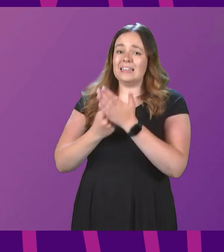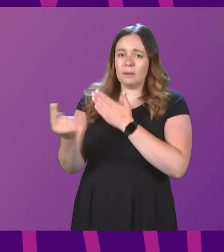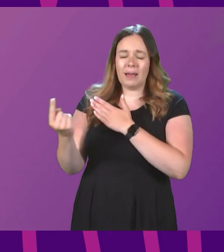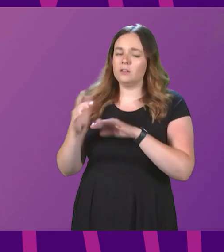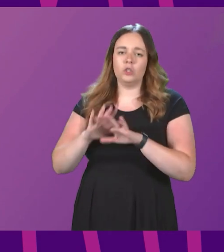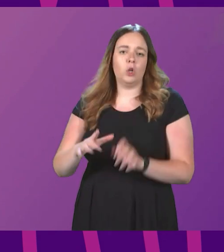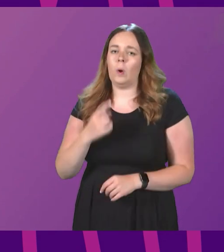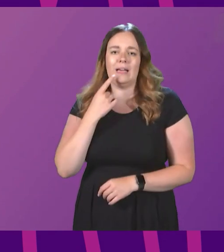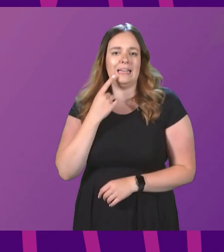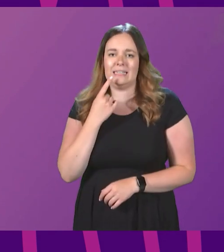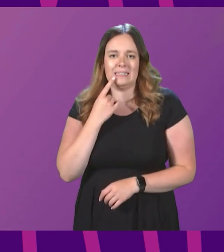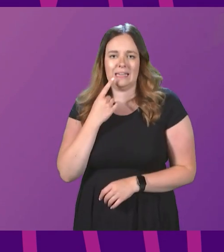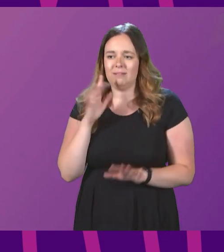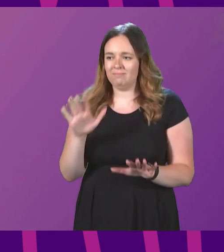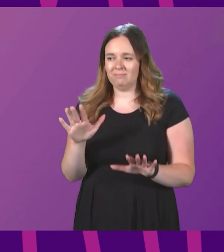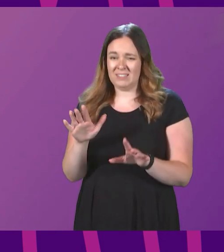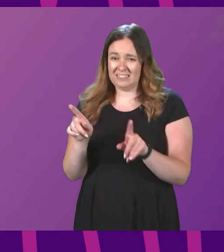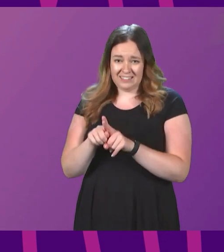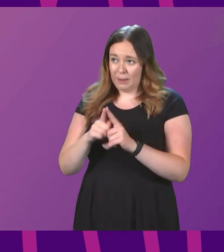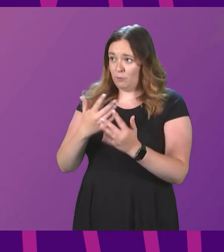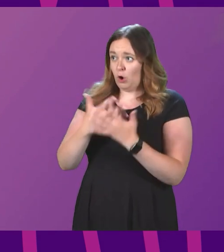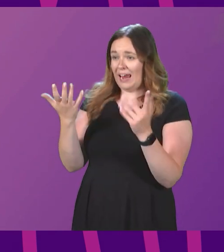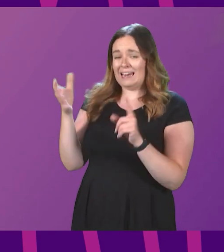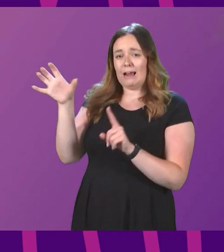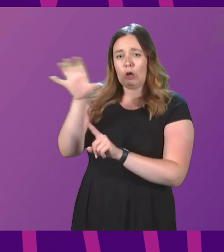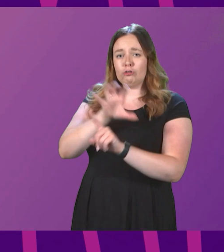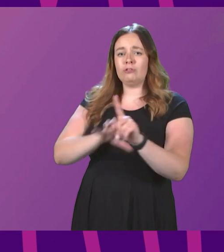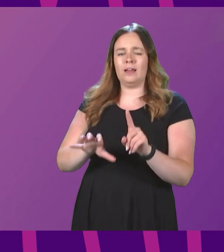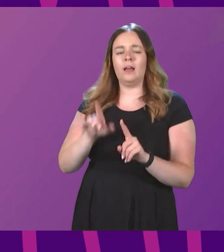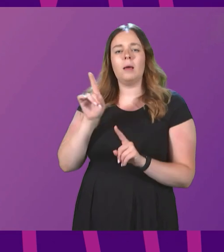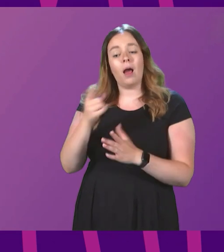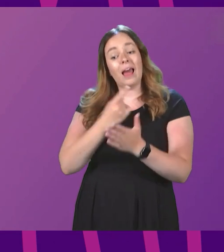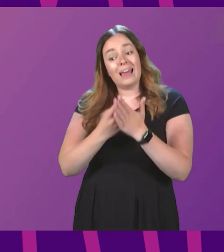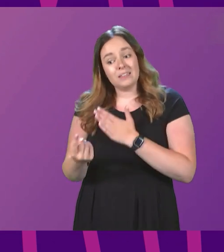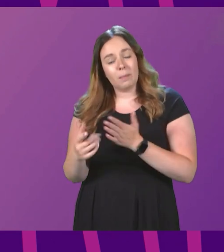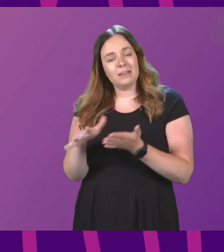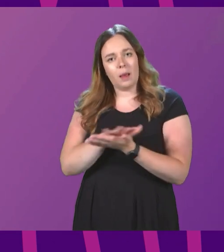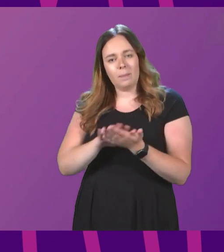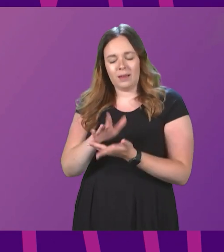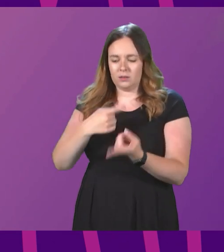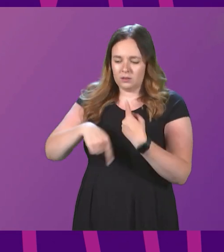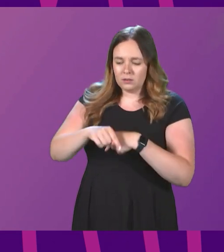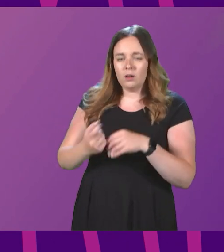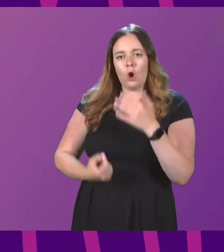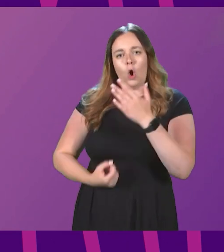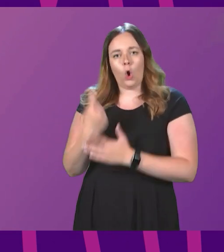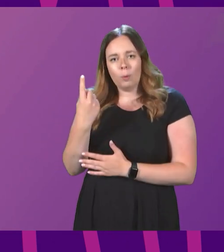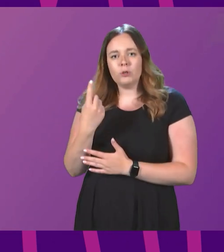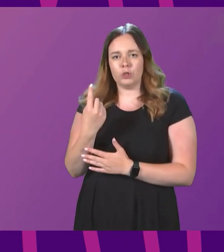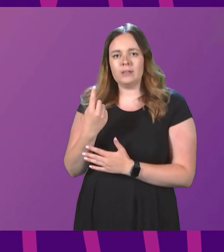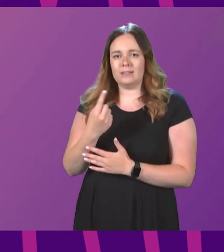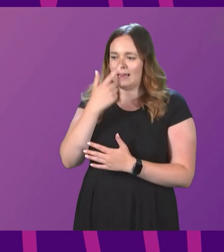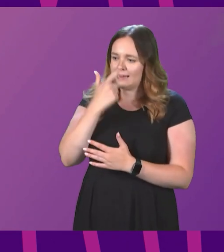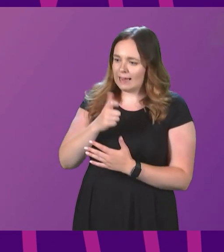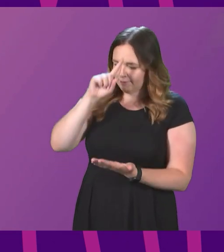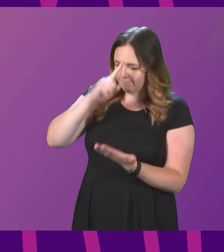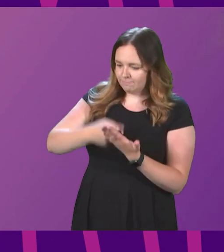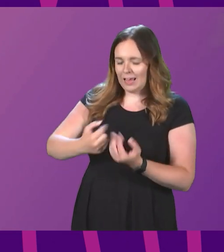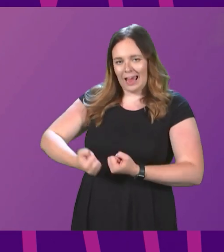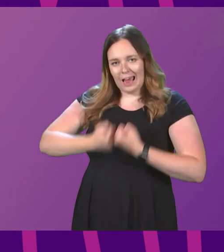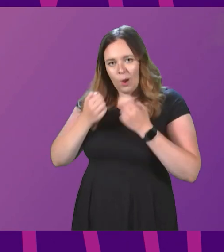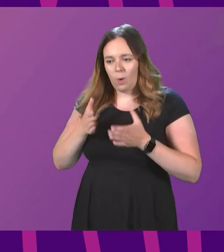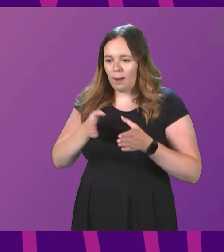be easy. It is not for any country. But independence will give us the opportunity to chart our own course,